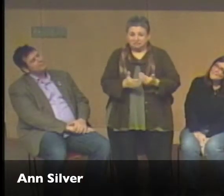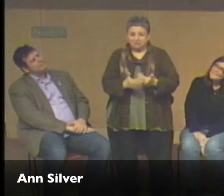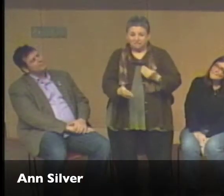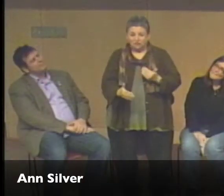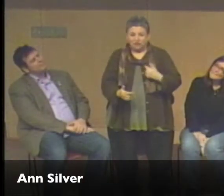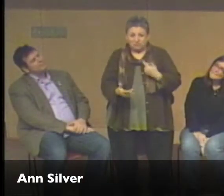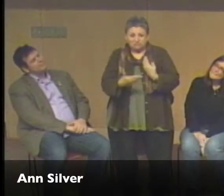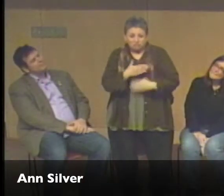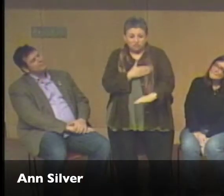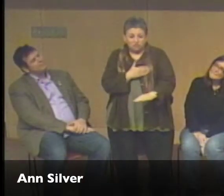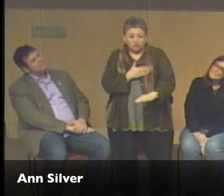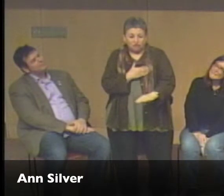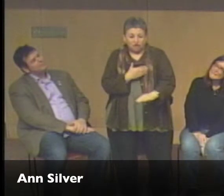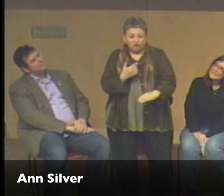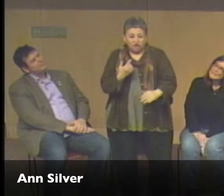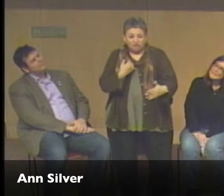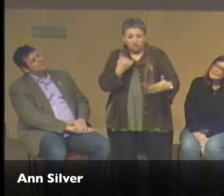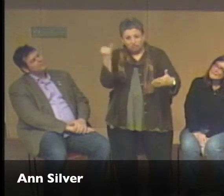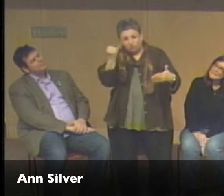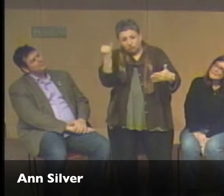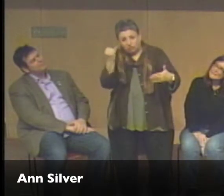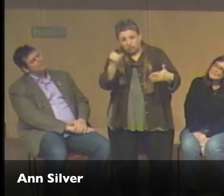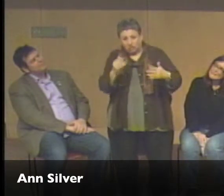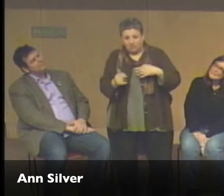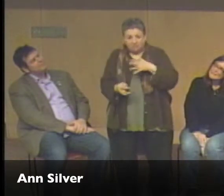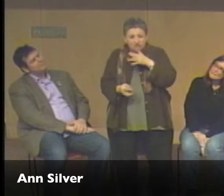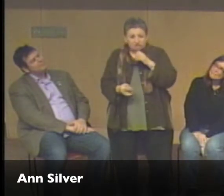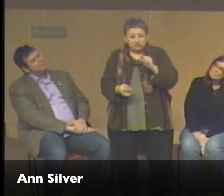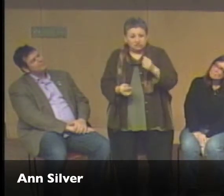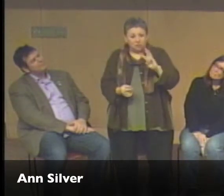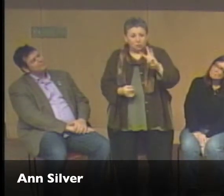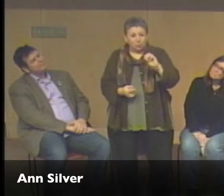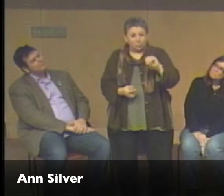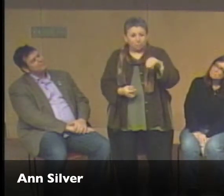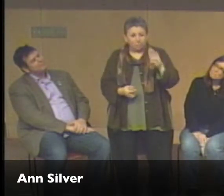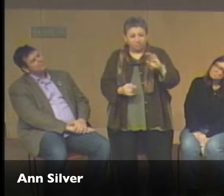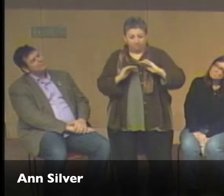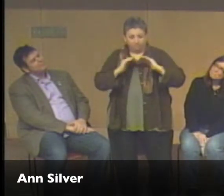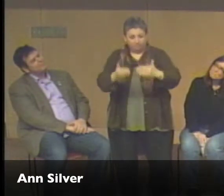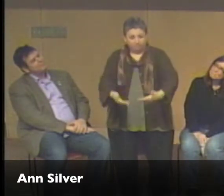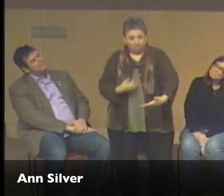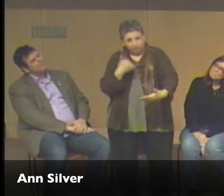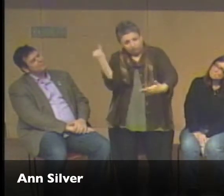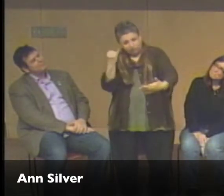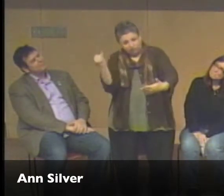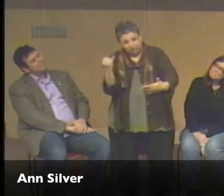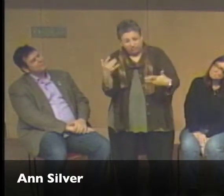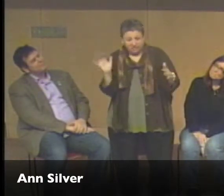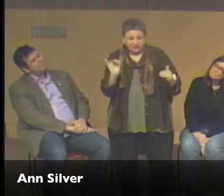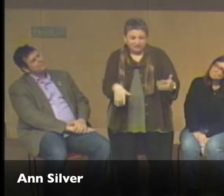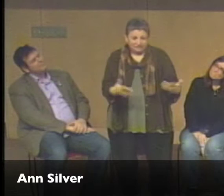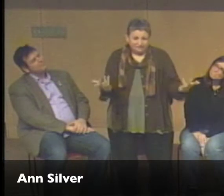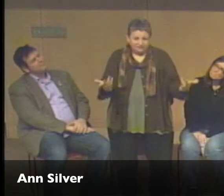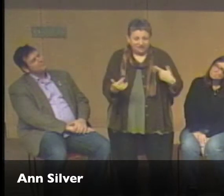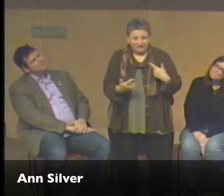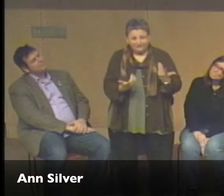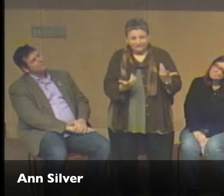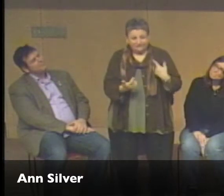Now, I was actually an artist before I was born. You might not know this, but I was actually drawing on my mother's womb. I was drawing on the walls of my mother's womb.